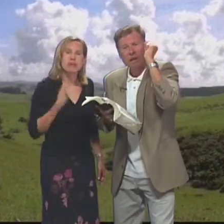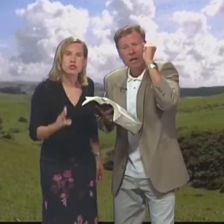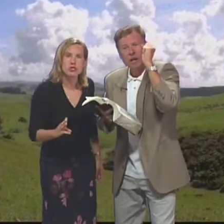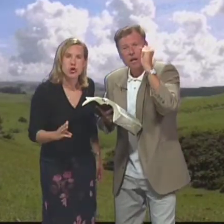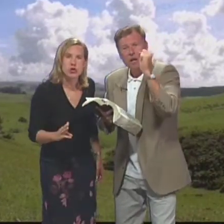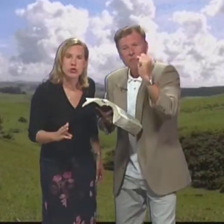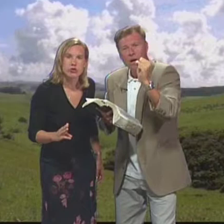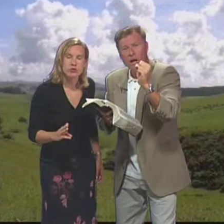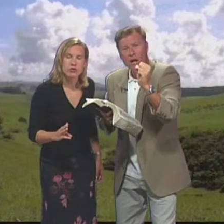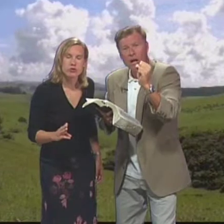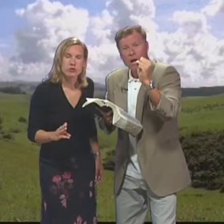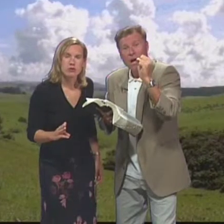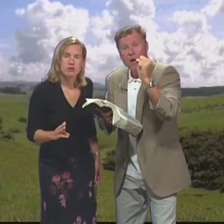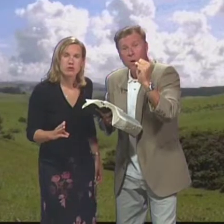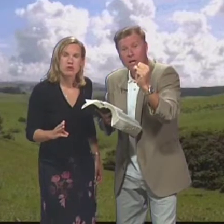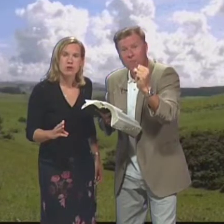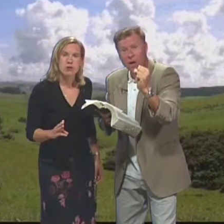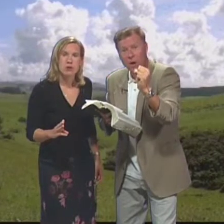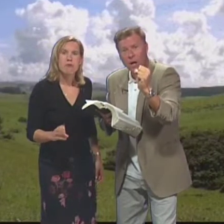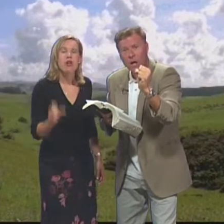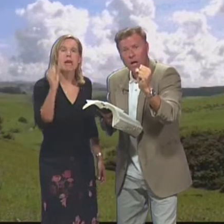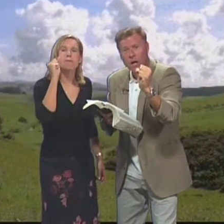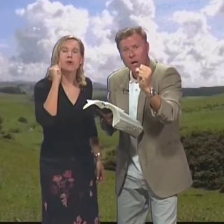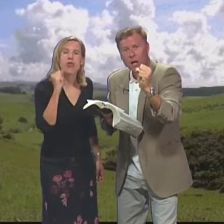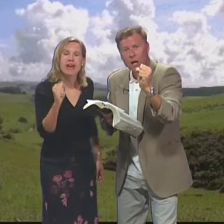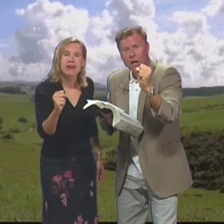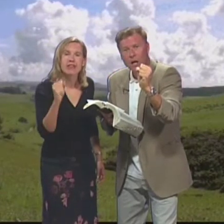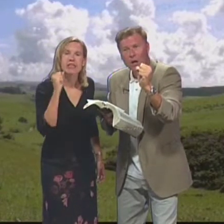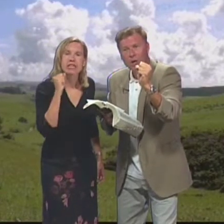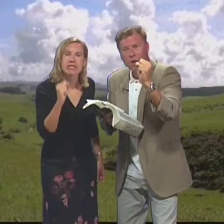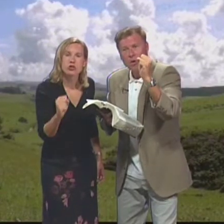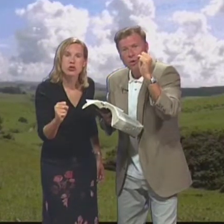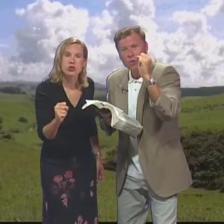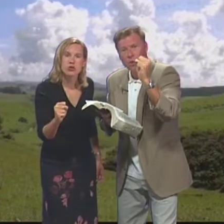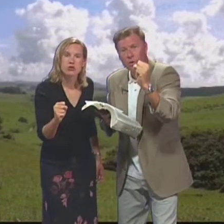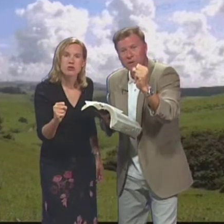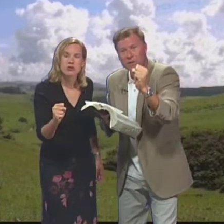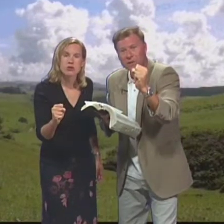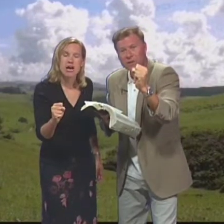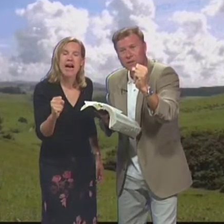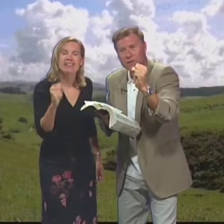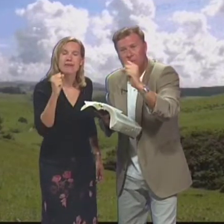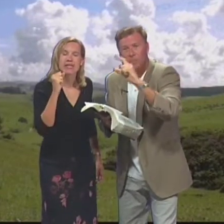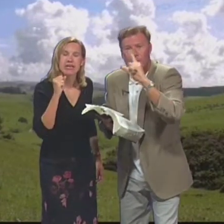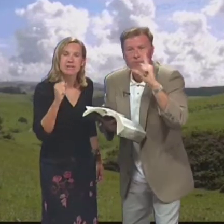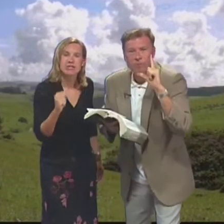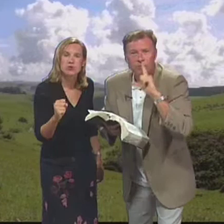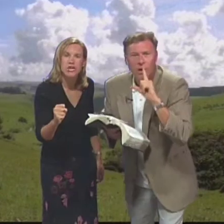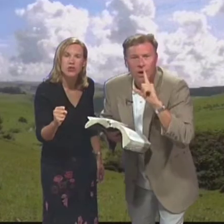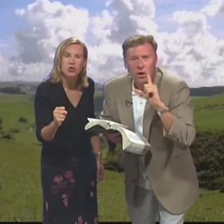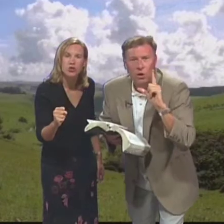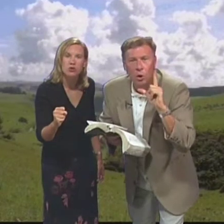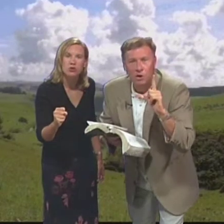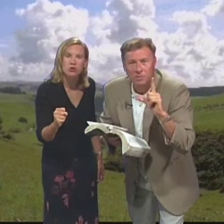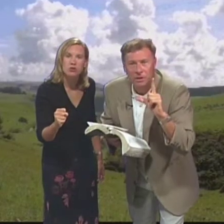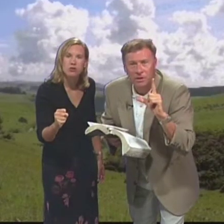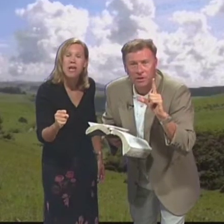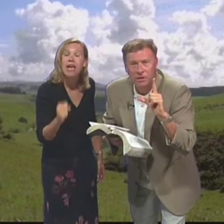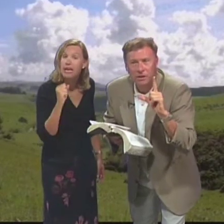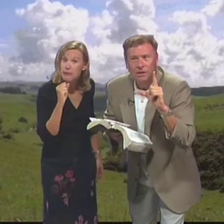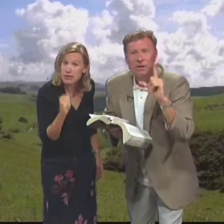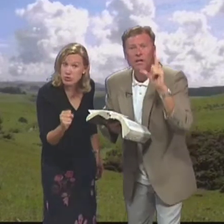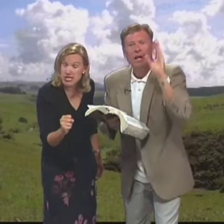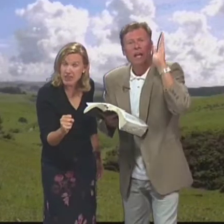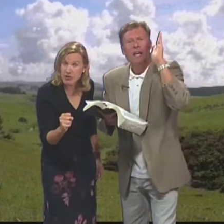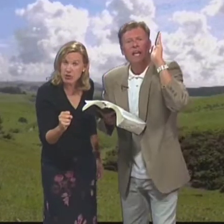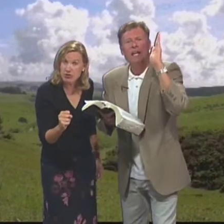propia devoción But on Christ's power Pero en el poder De Cristo To the Holy Spirit A través del Espíritu Santo The Holy Spirit